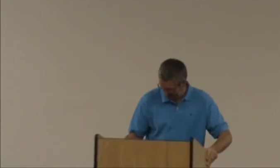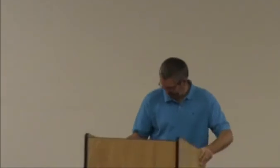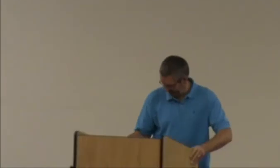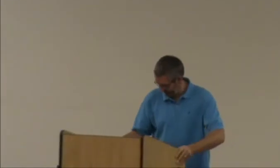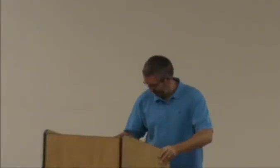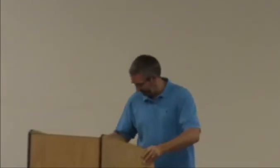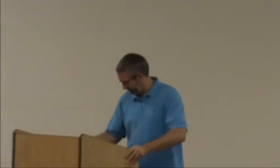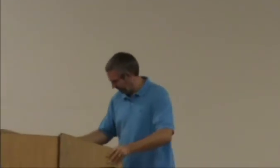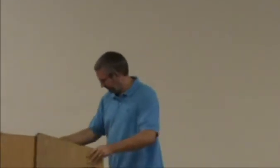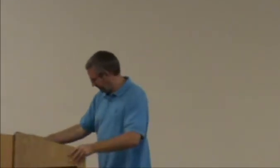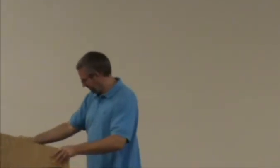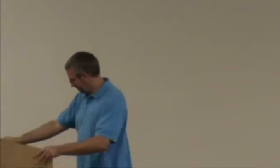that.